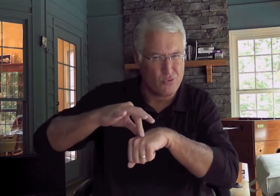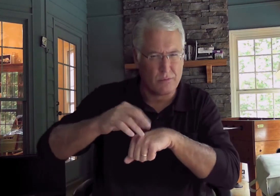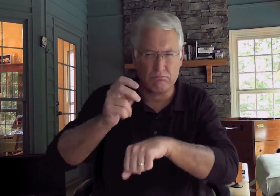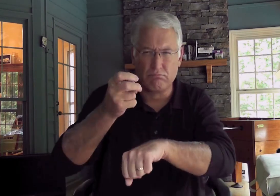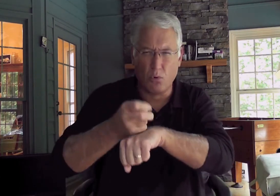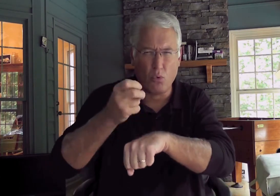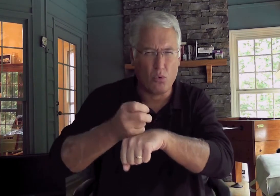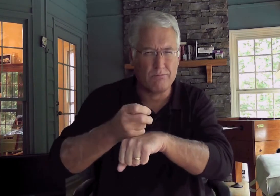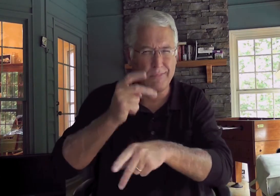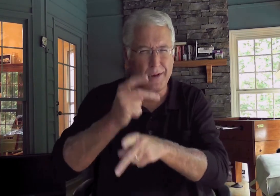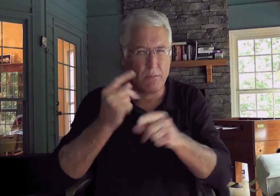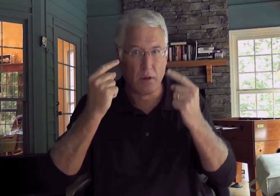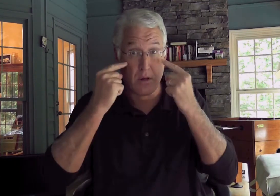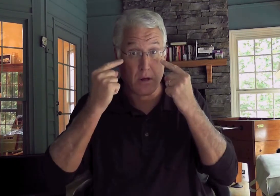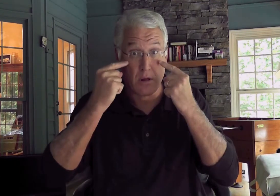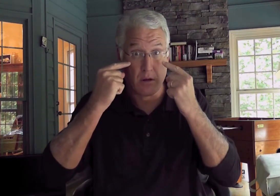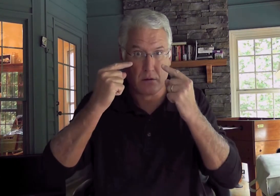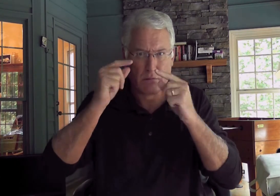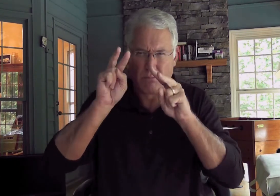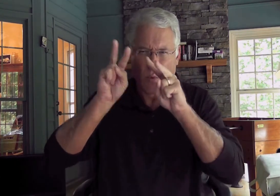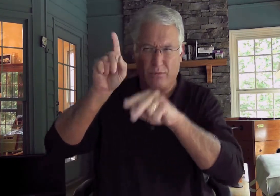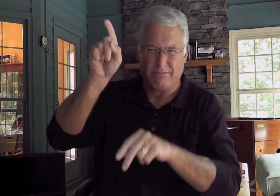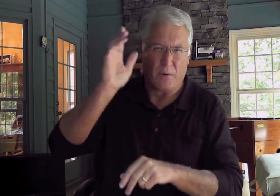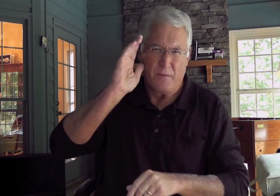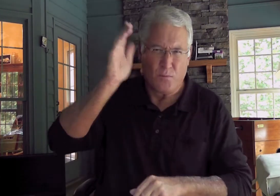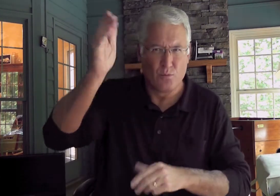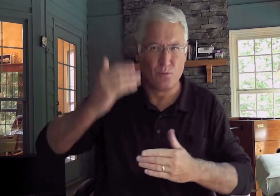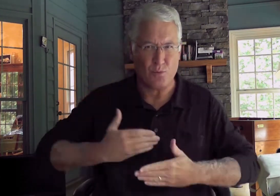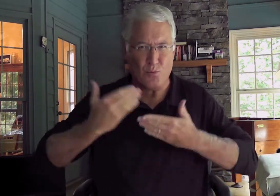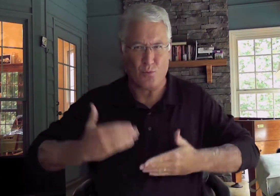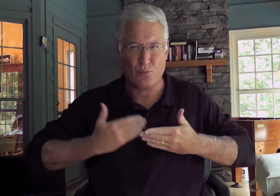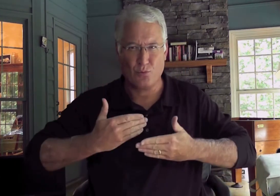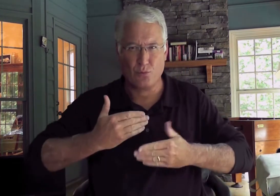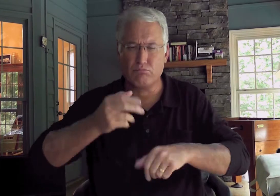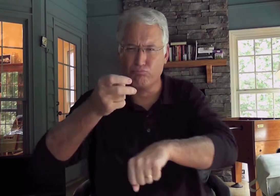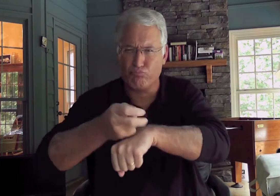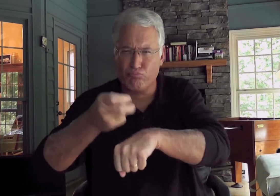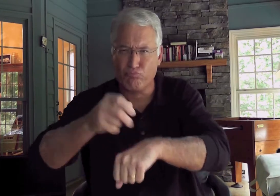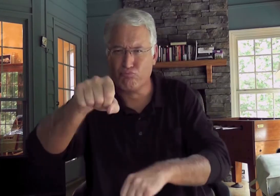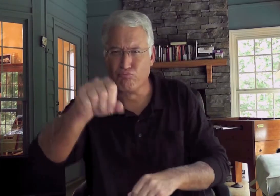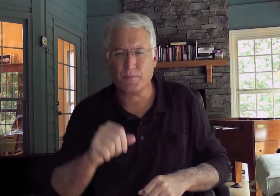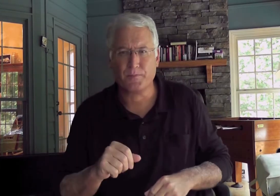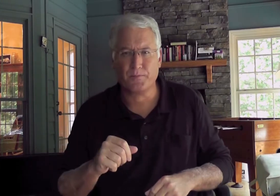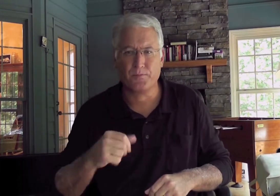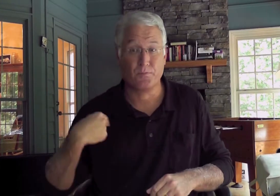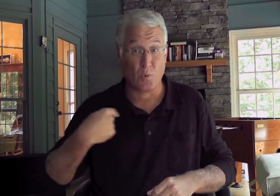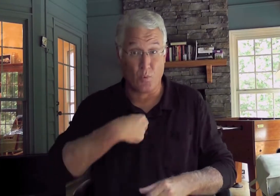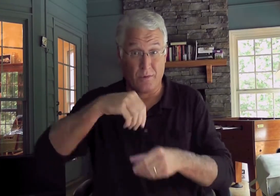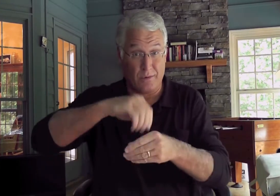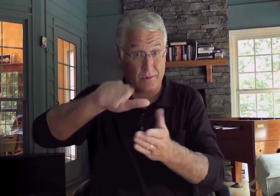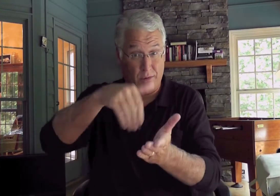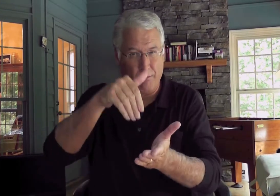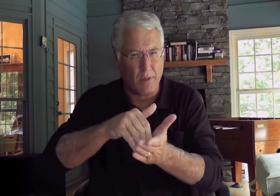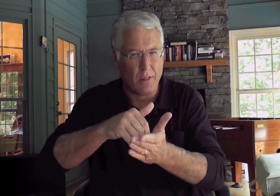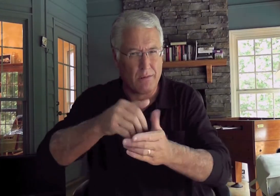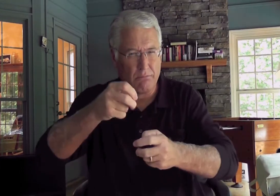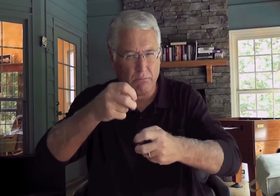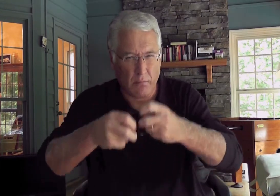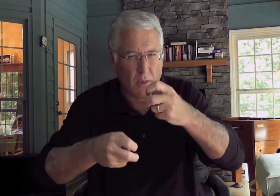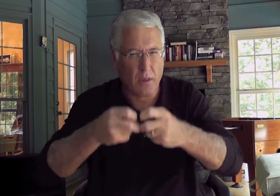Here on earth, it's hard for us to keep our eyes on the future and the joy that we should have. We go in the midst